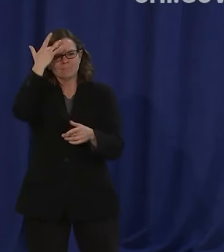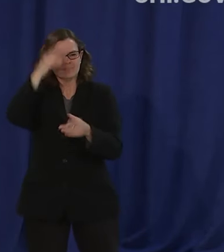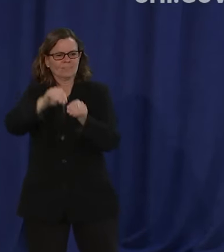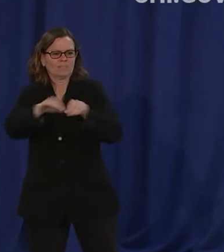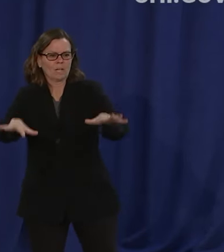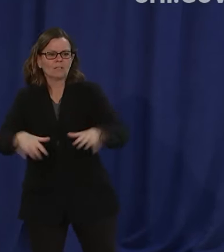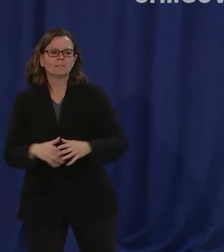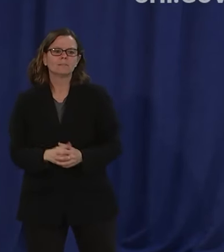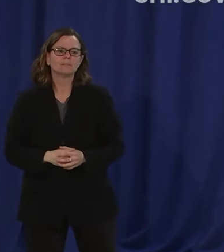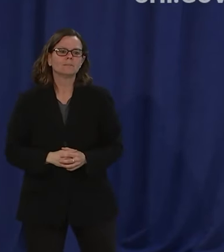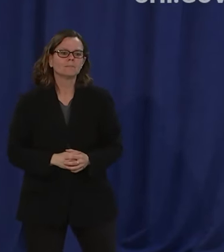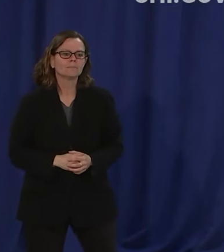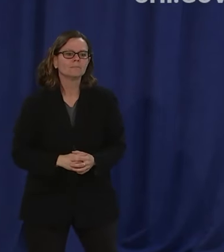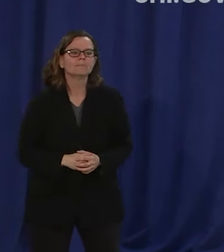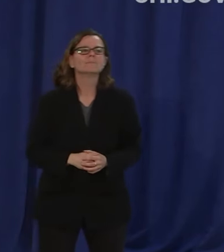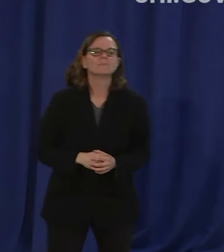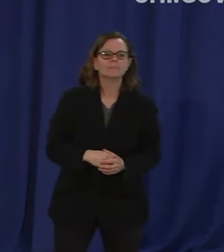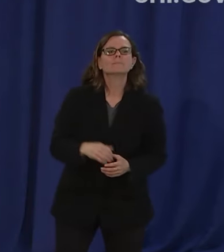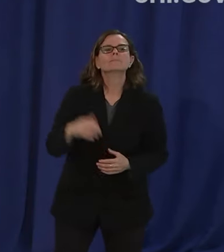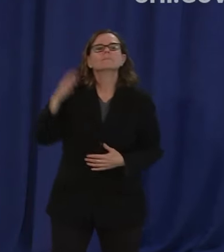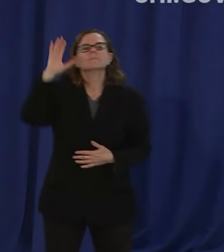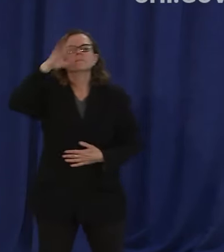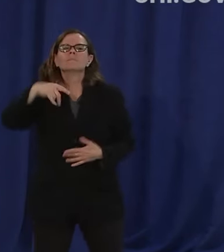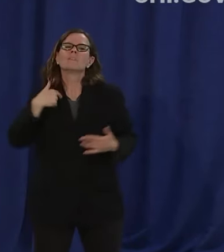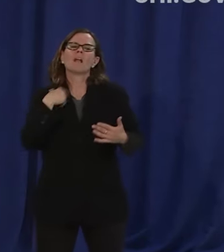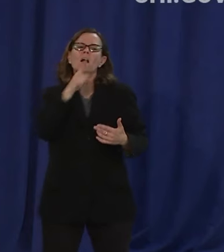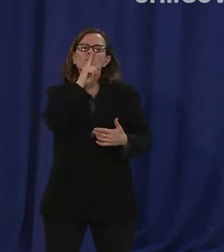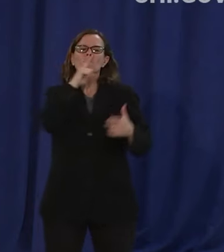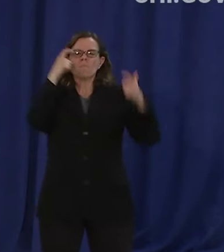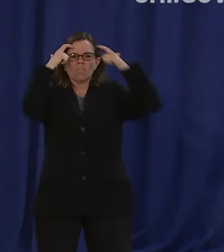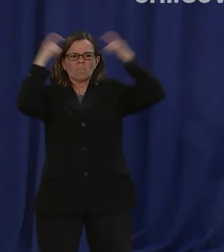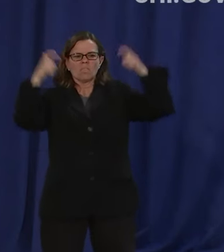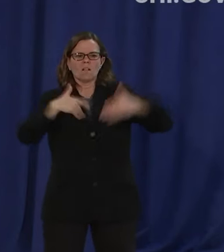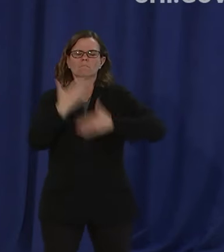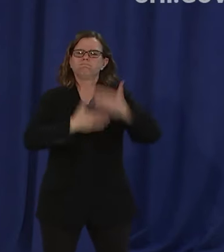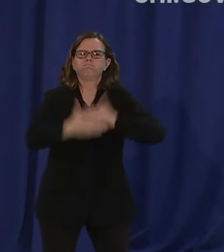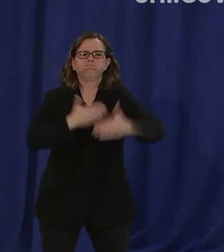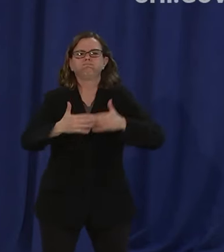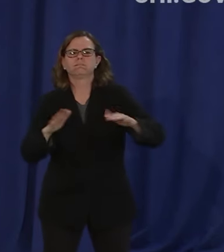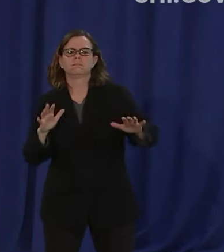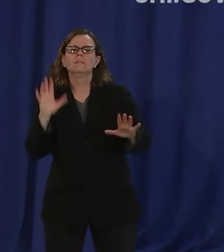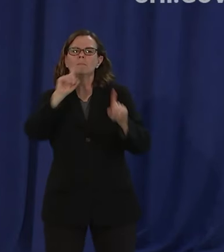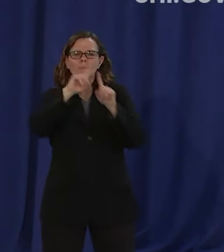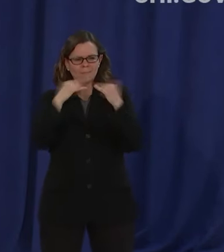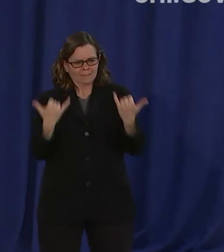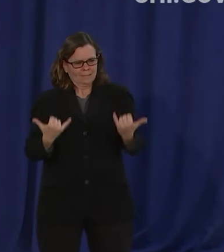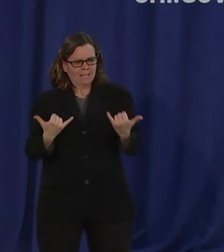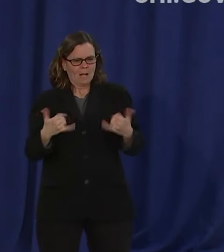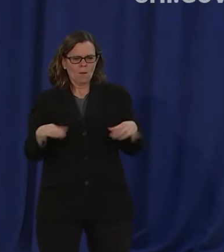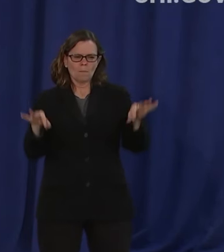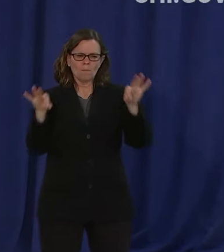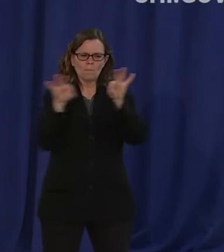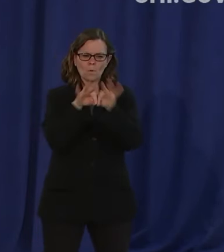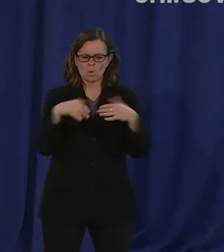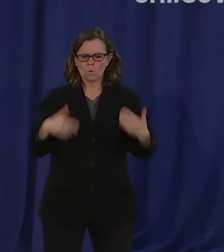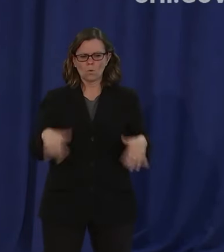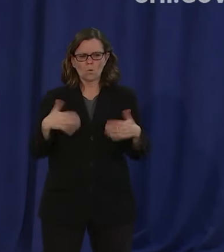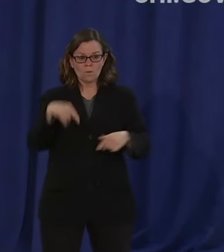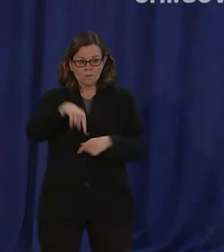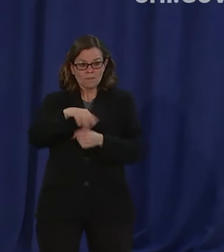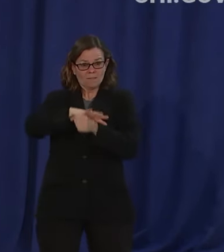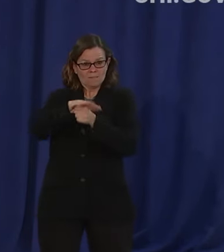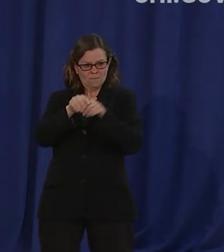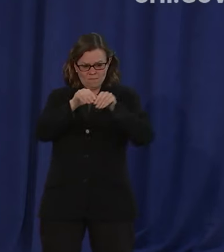that we are in the moment of our lives a pandemic a disease that is literally decimating